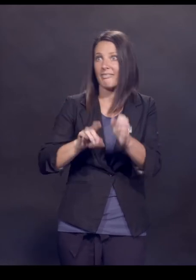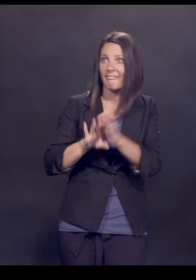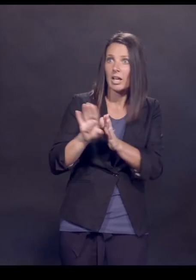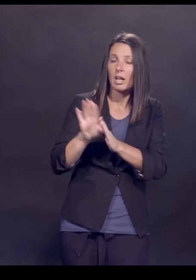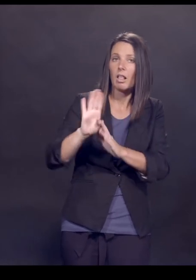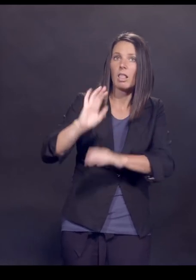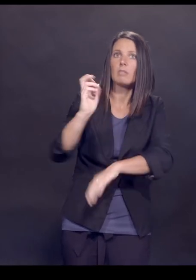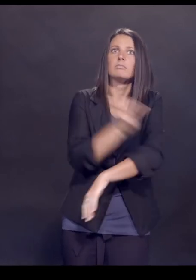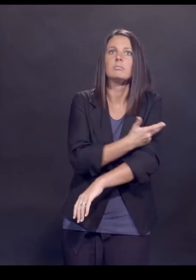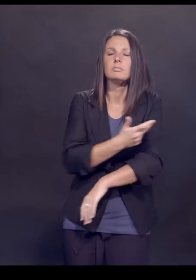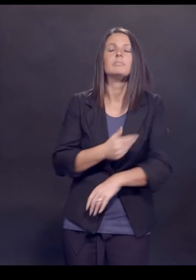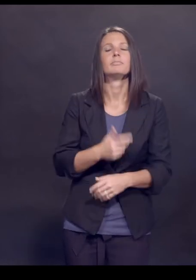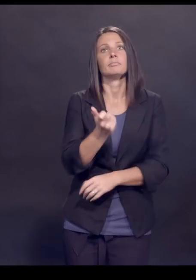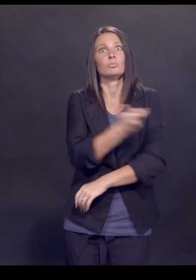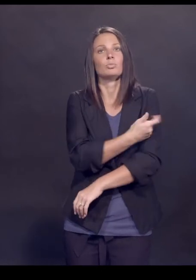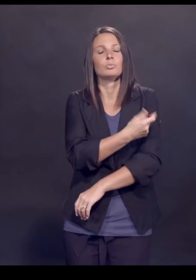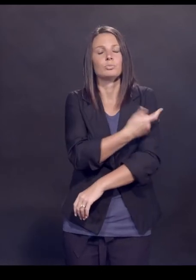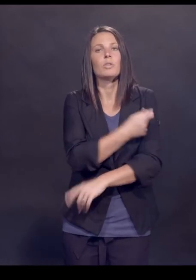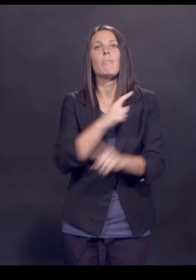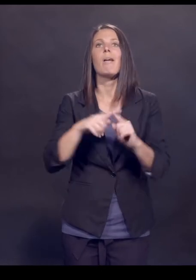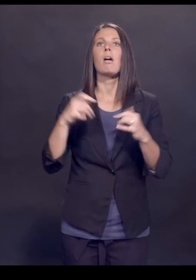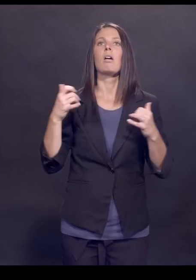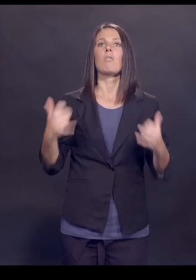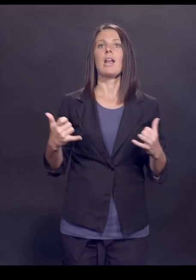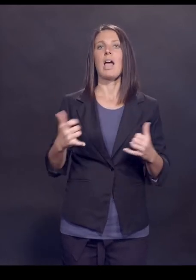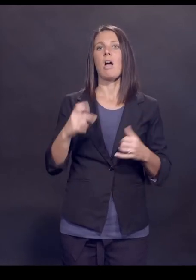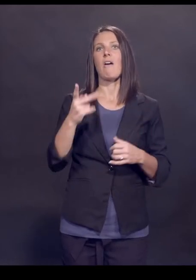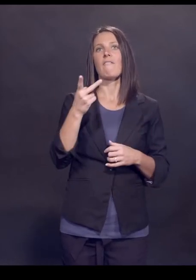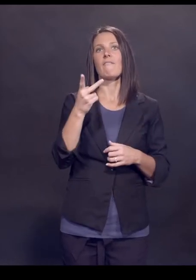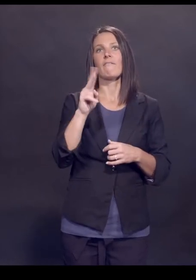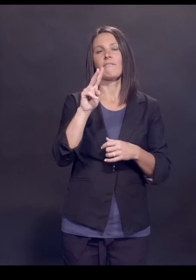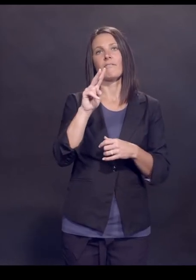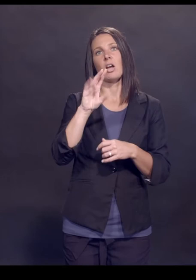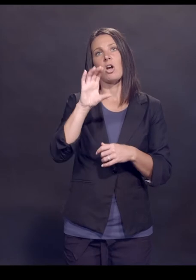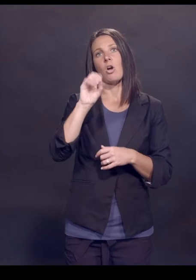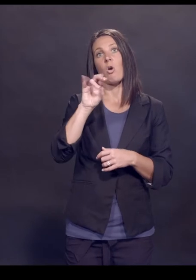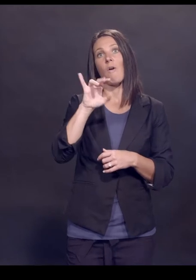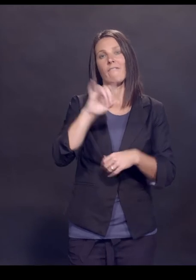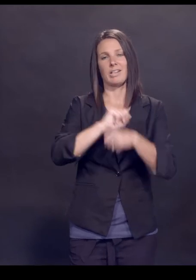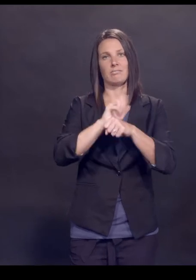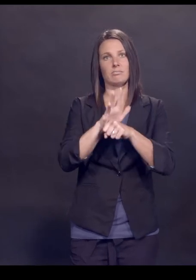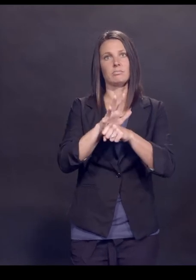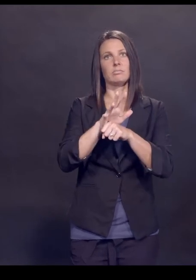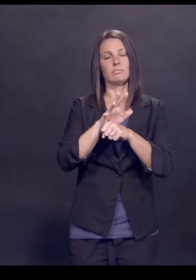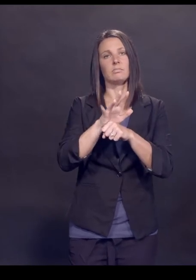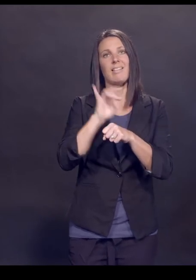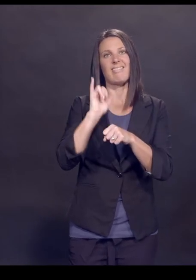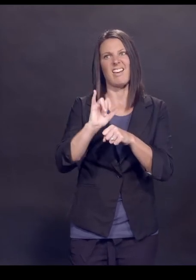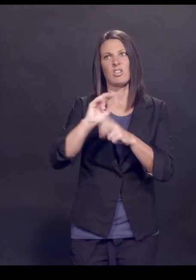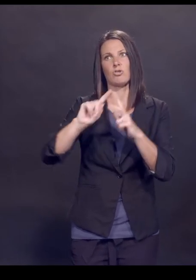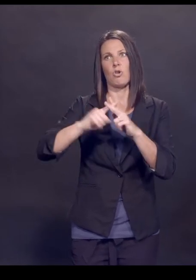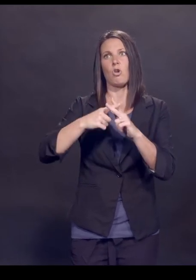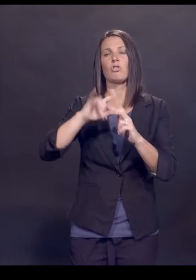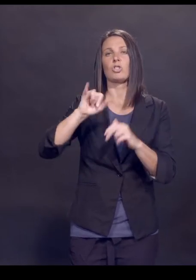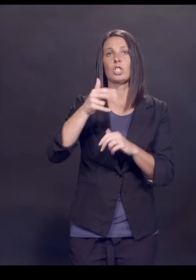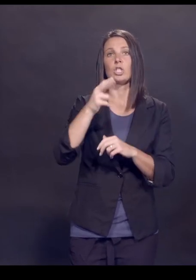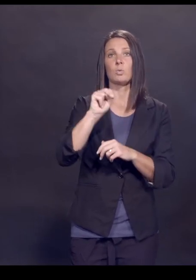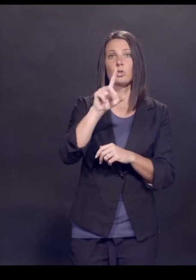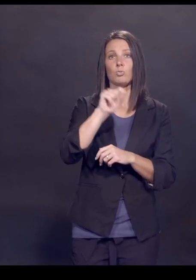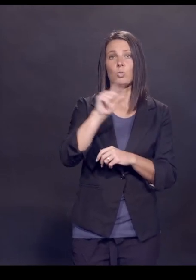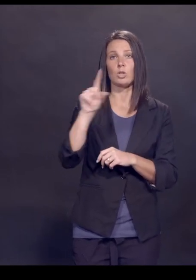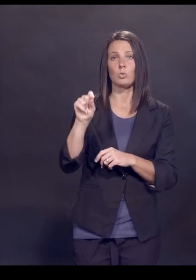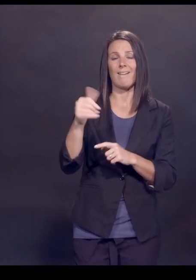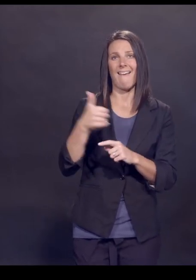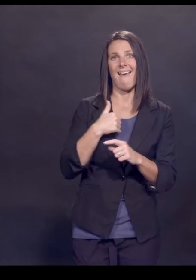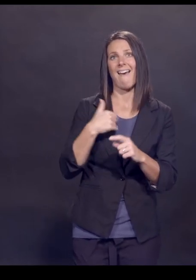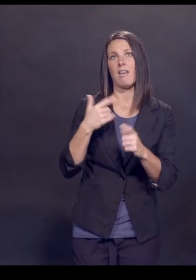this case, the virus was isolated. SARS-CoV-2 was isolated and sequenced in January of 2020. We